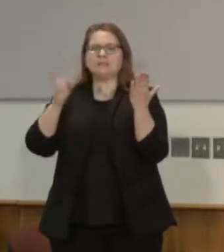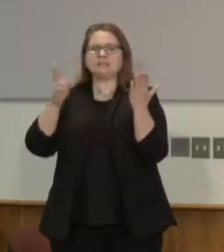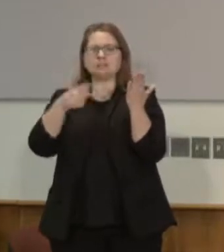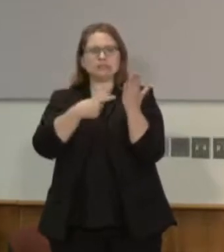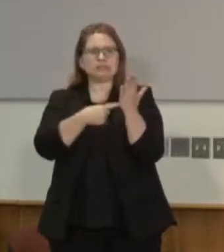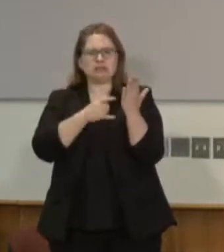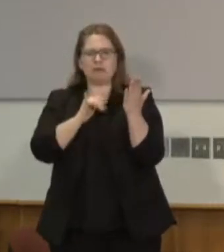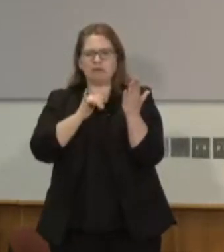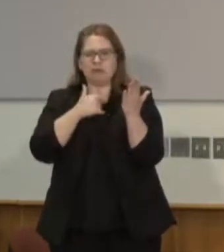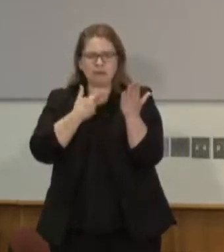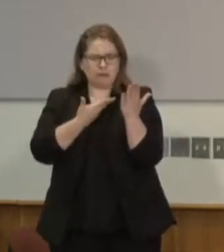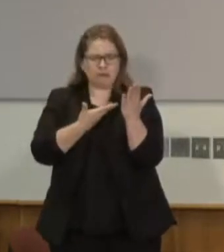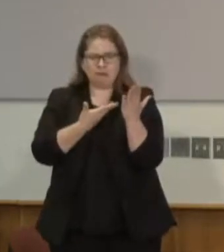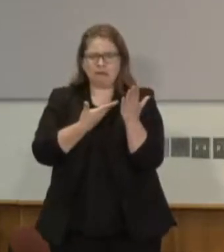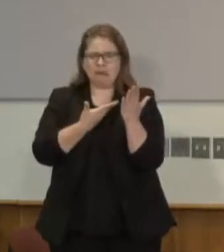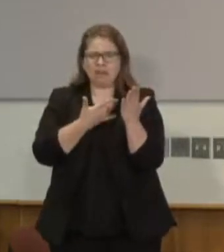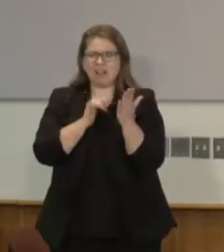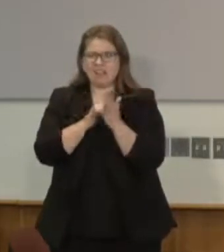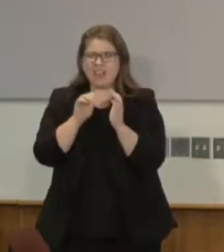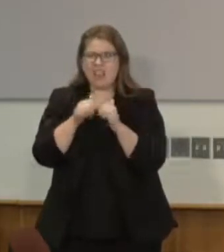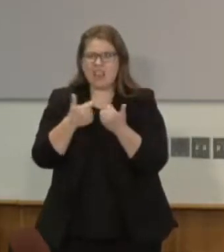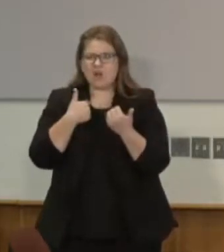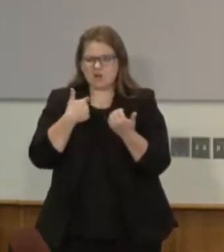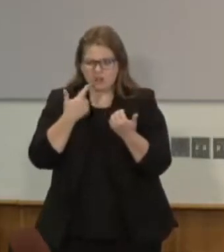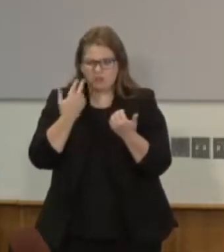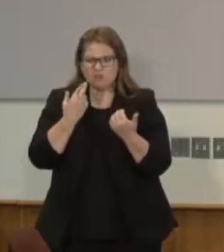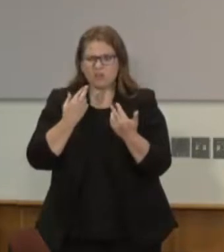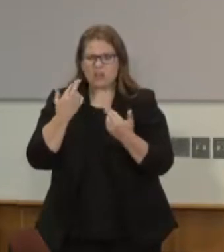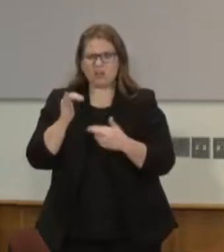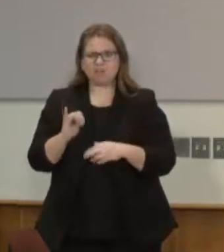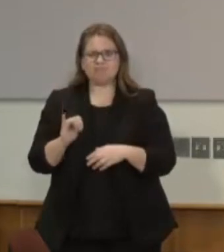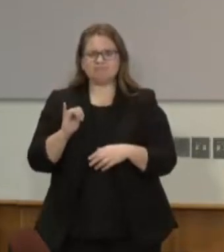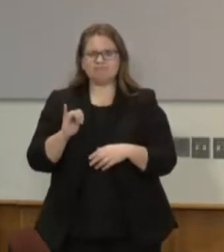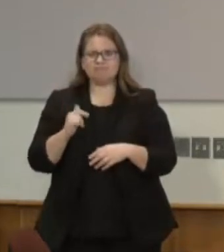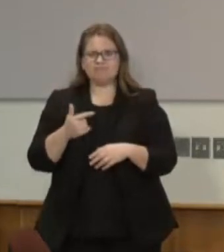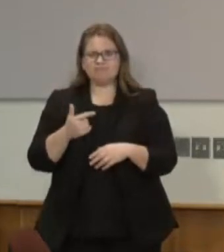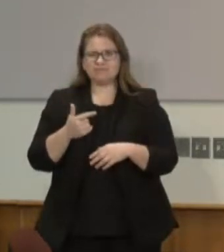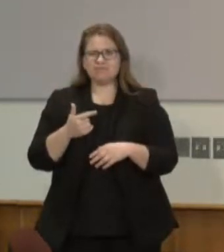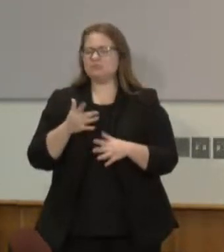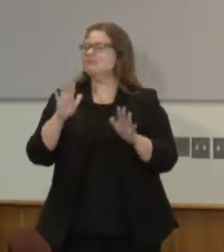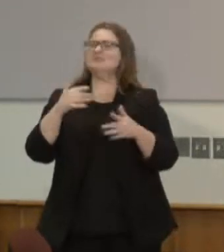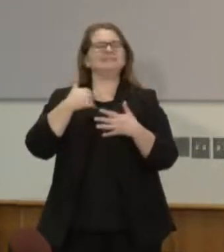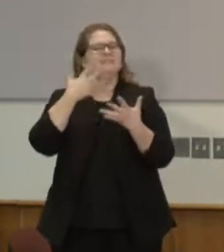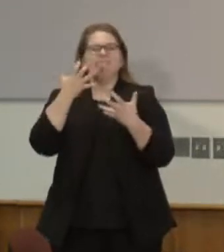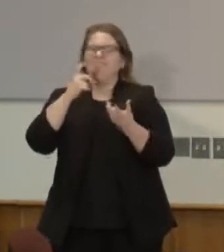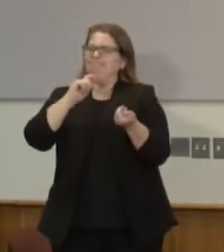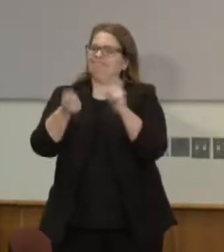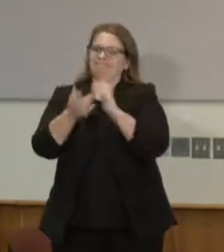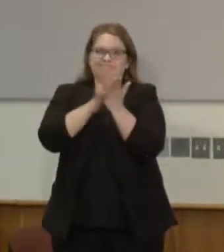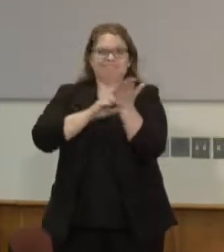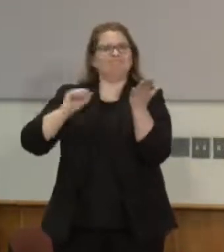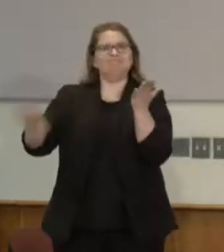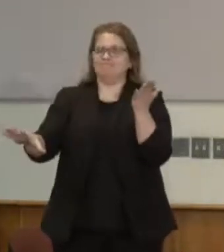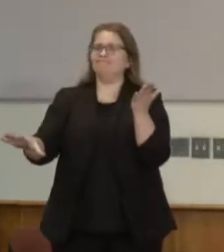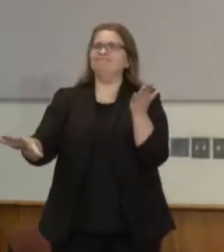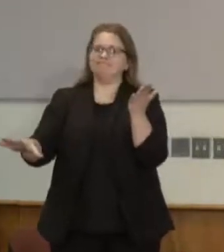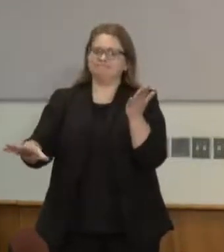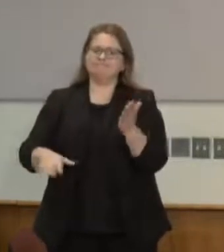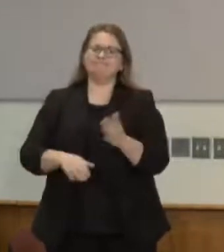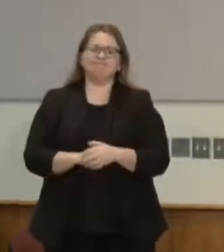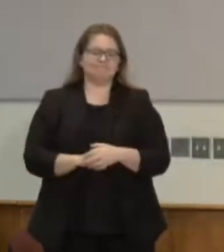and use skills and qualifications and other like ways and manners and so we don't want anything that would hamper that